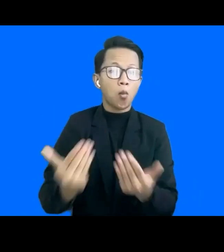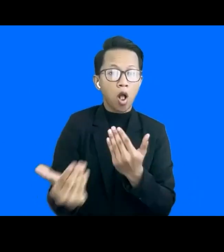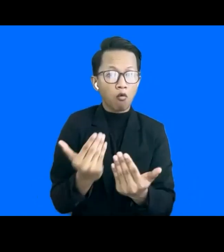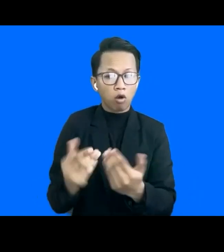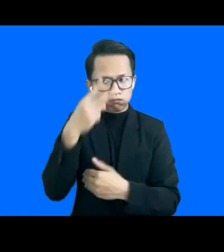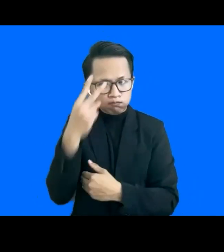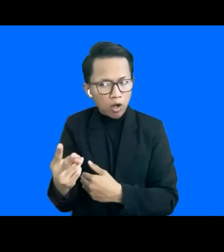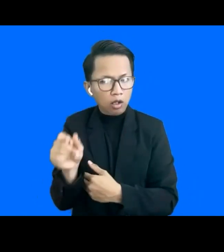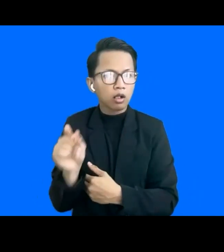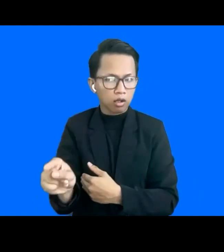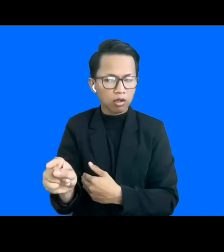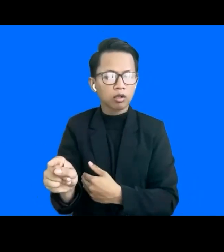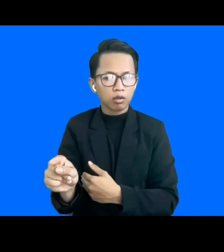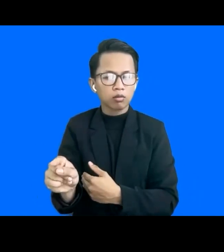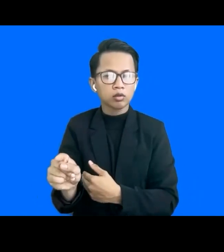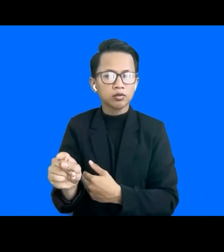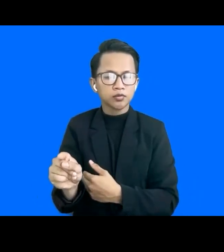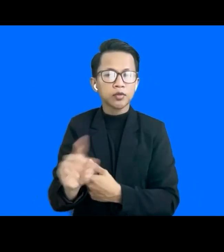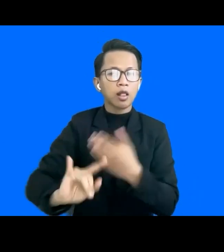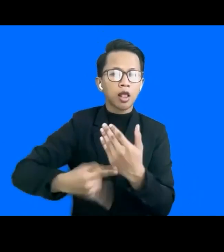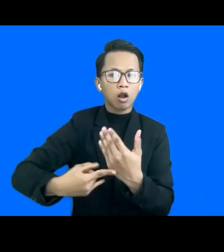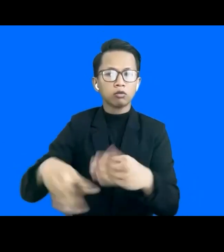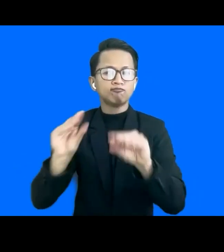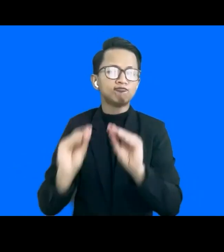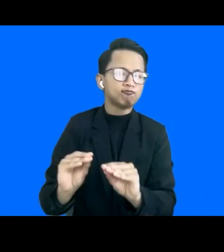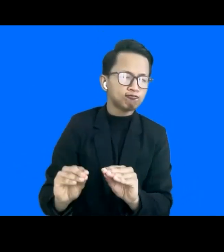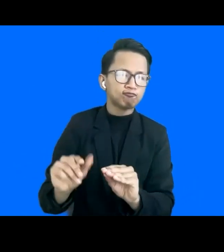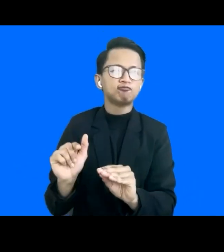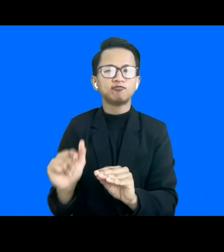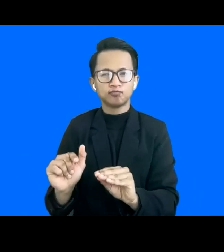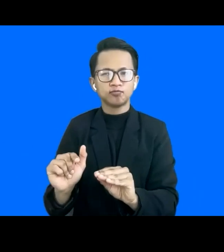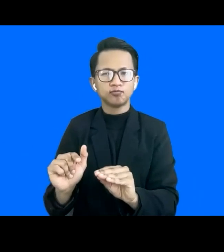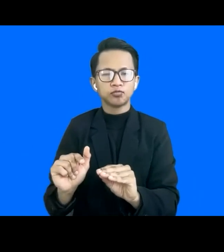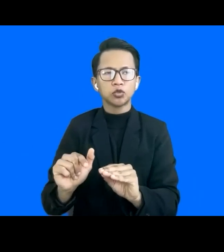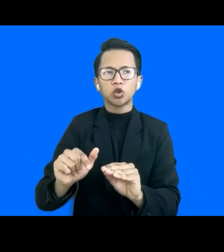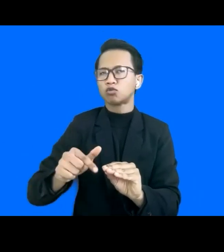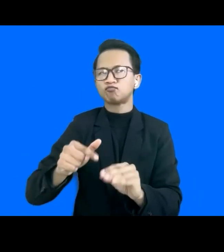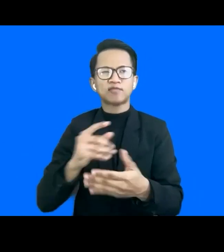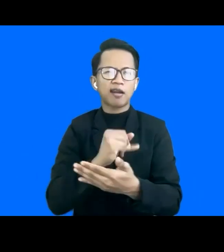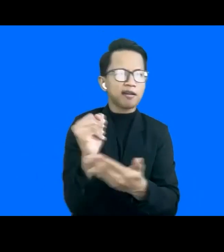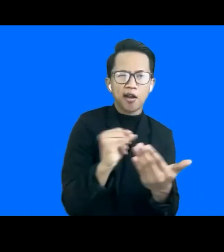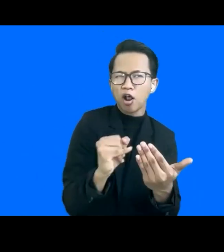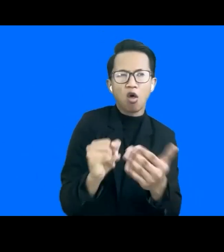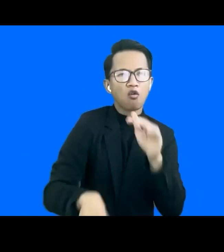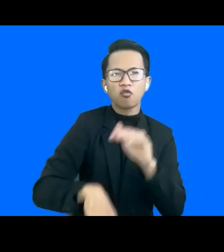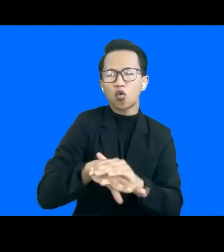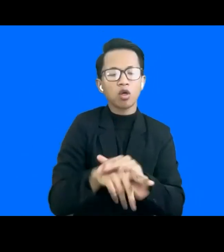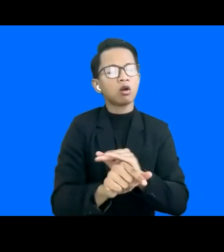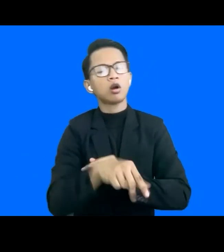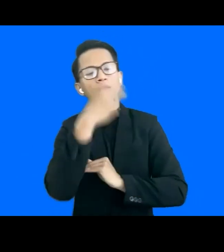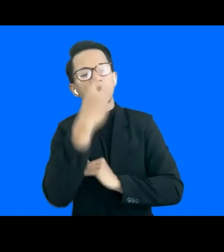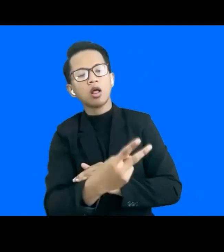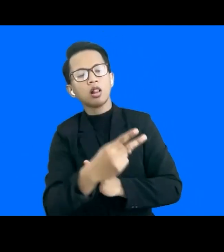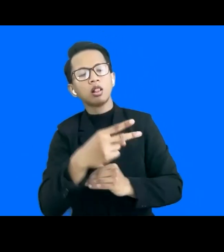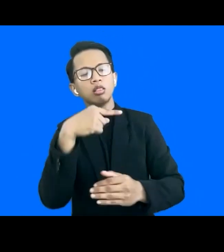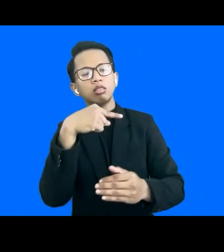not many ed tech tools out there are designed from the ground up for, you know, students who